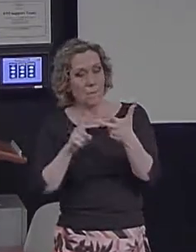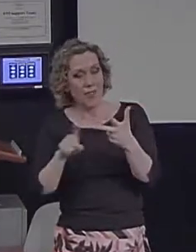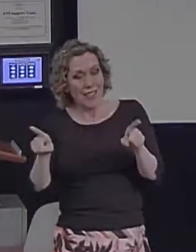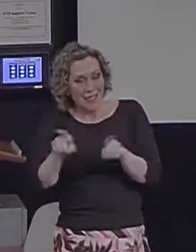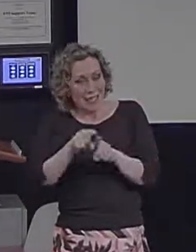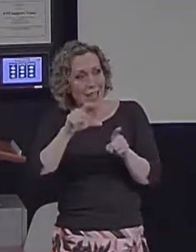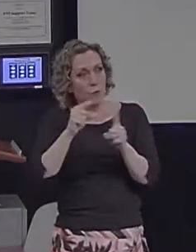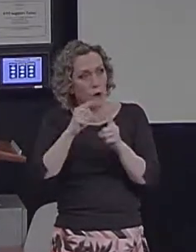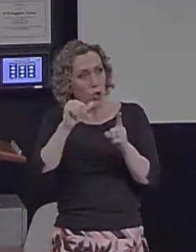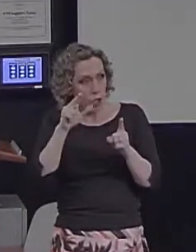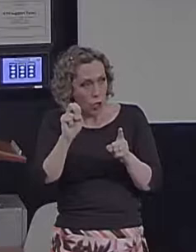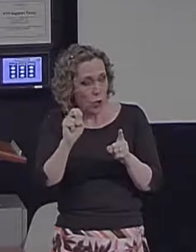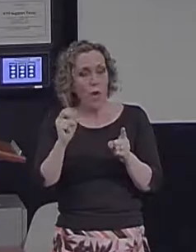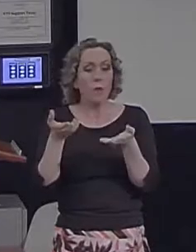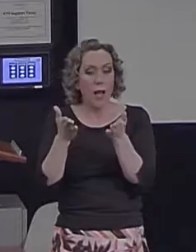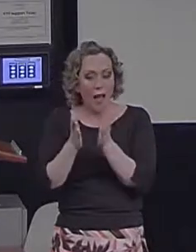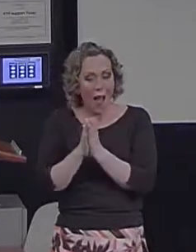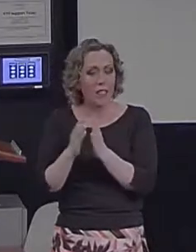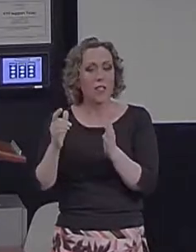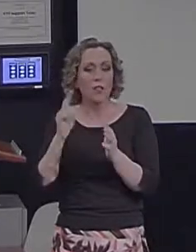asked to generate semantic associates.